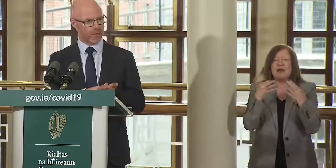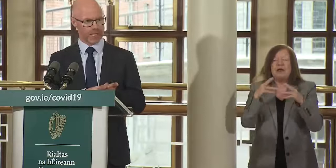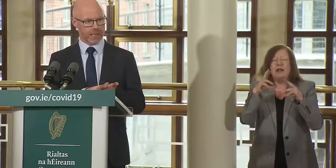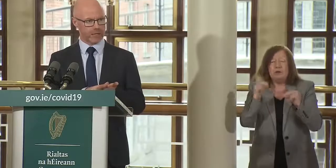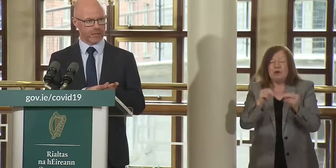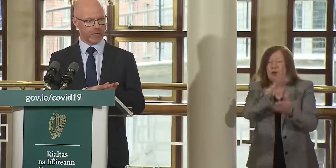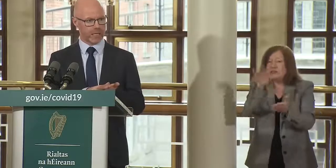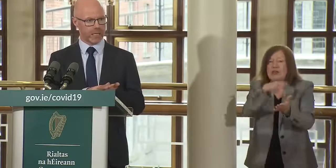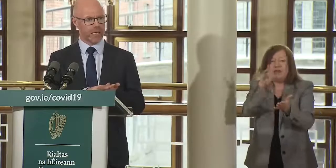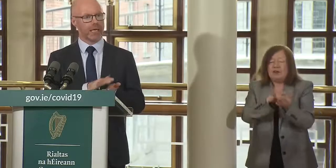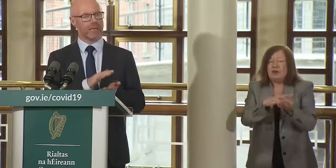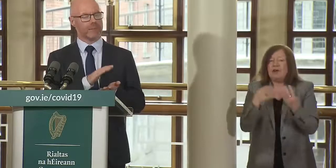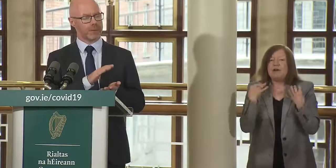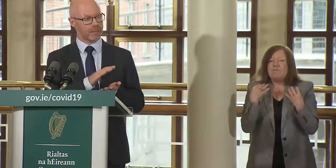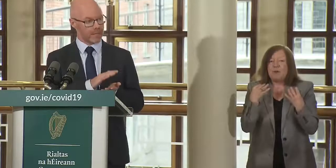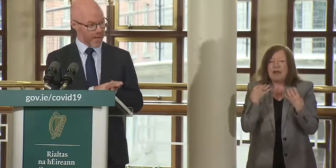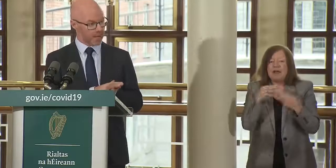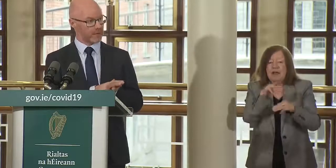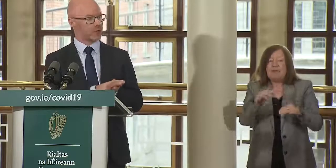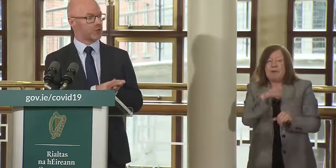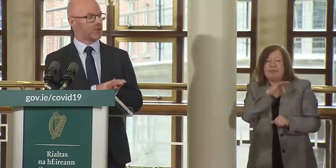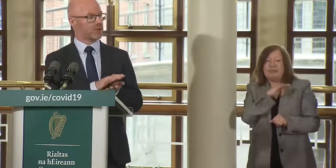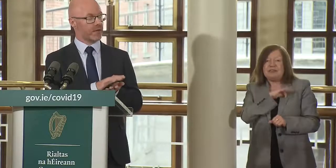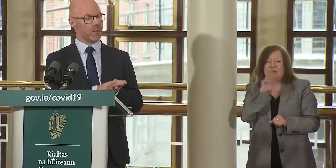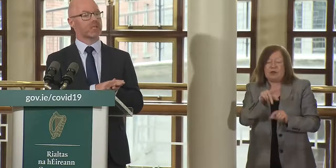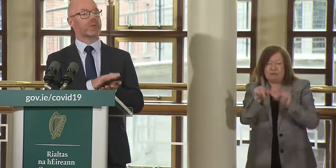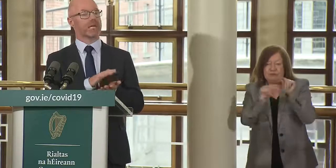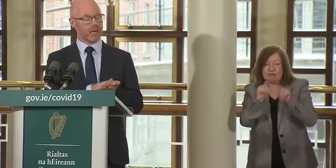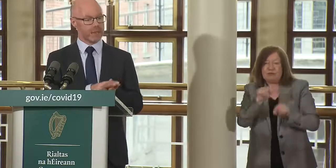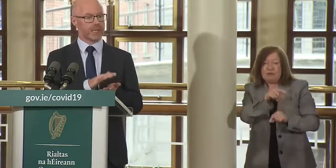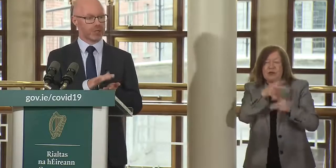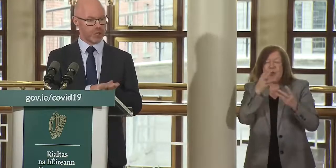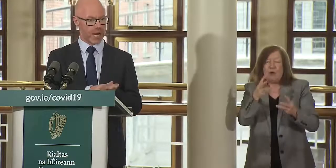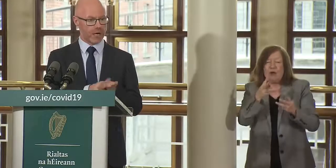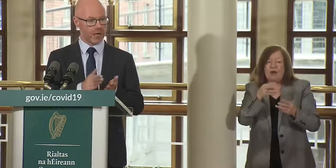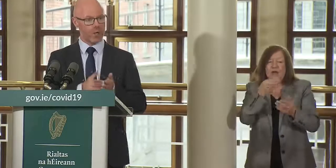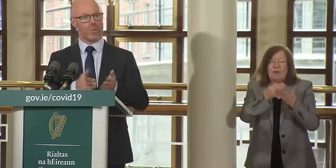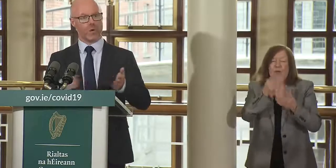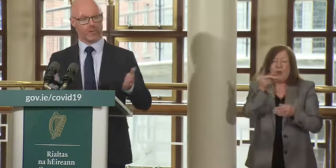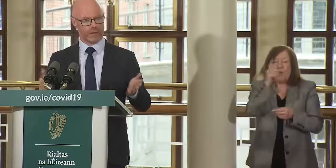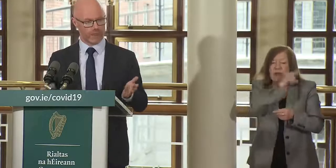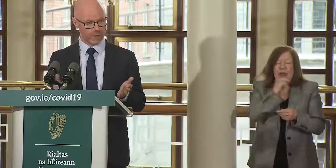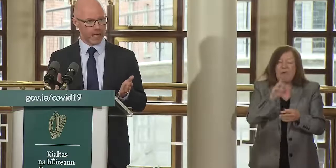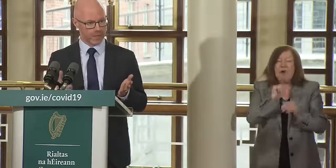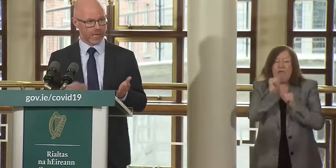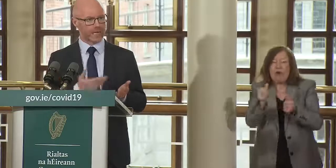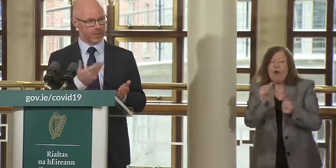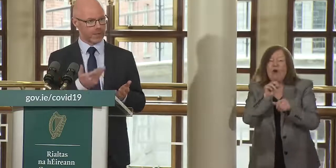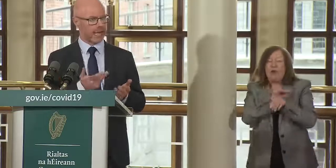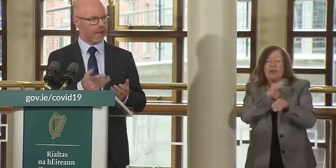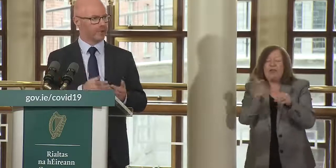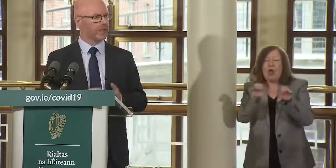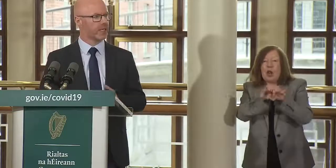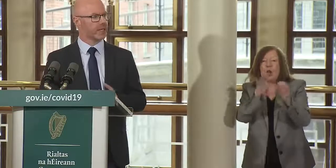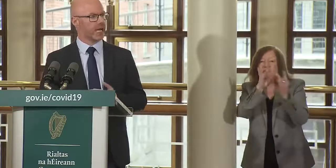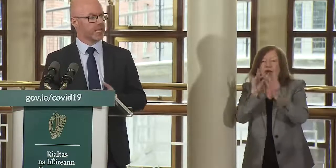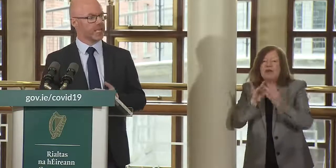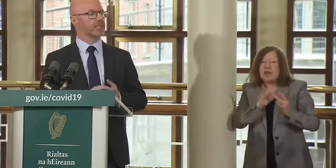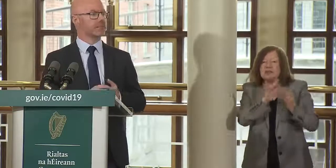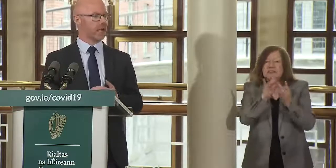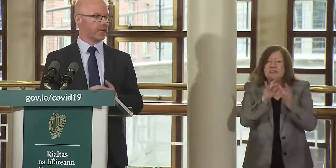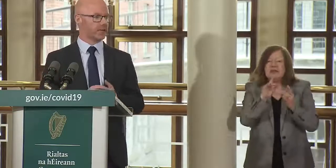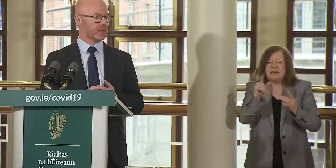no centralization of data the people themselves can choose if they want to anonymously share with close contacts that they have